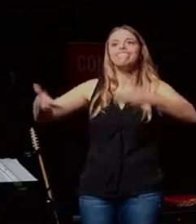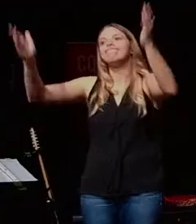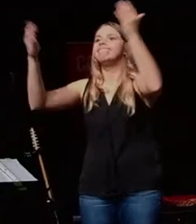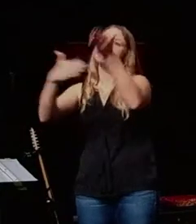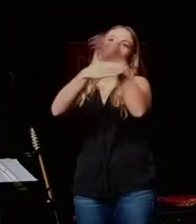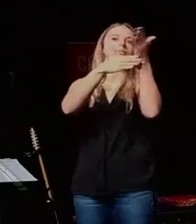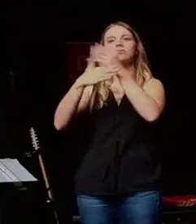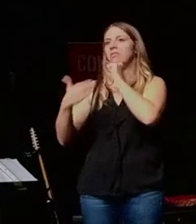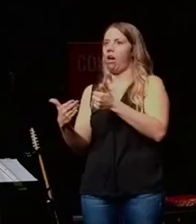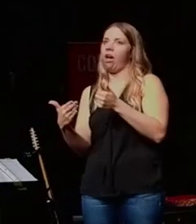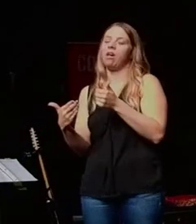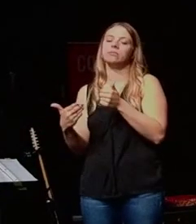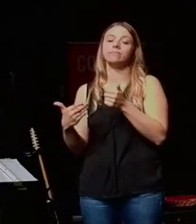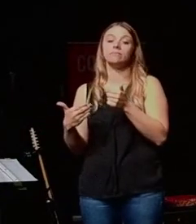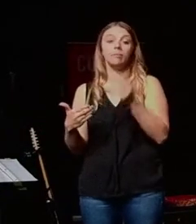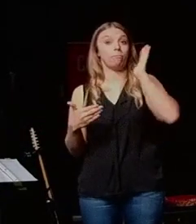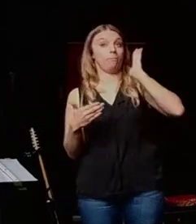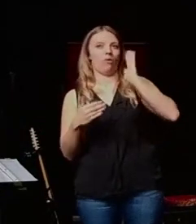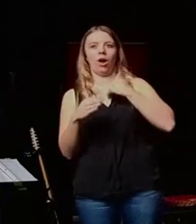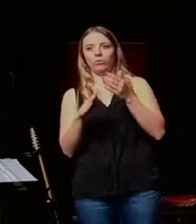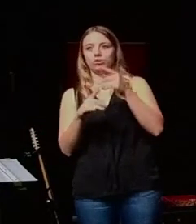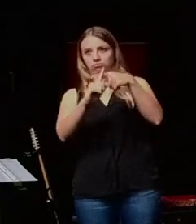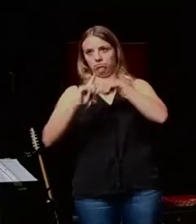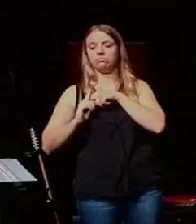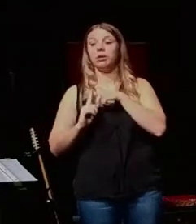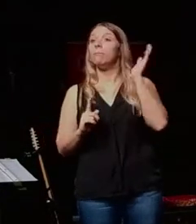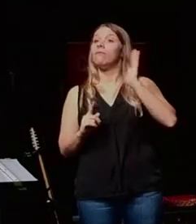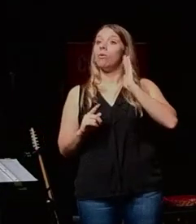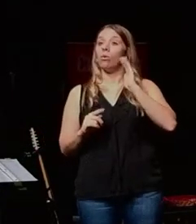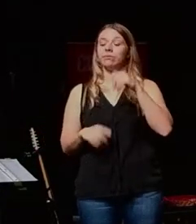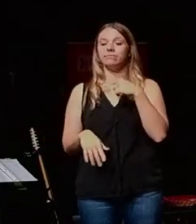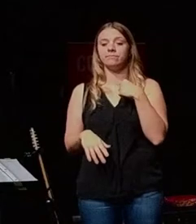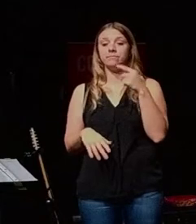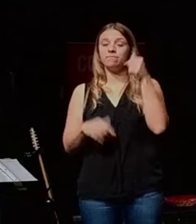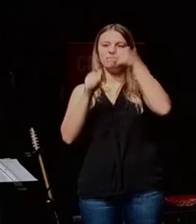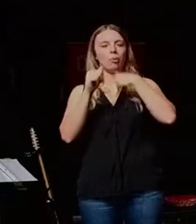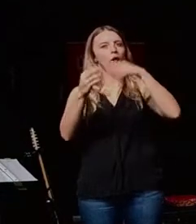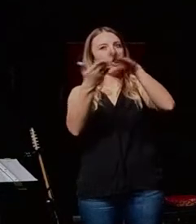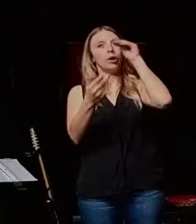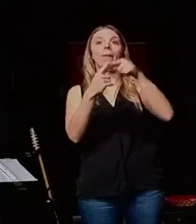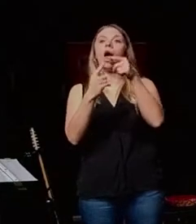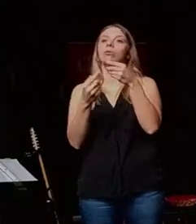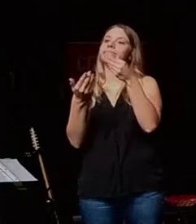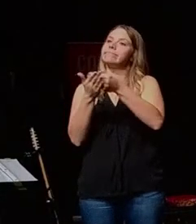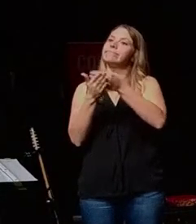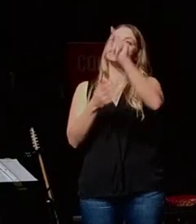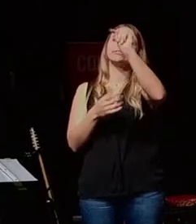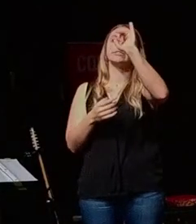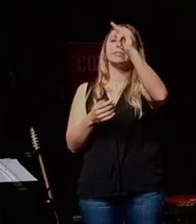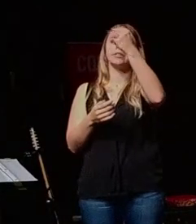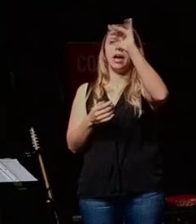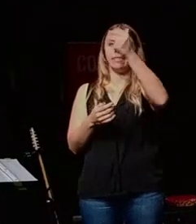Christian, when I became a Christian, one of the things that I was taught early on is tithing. And it was completely counterintuitive to me.